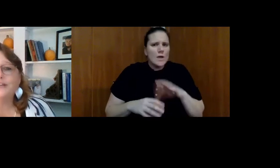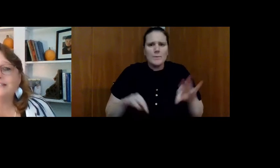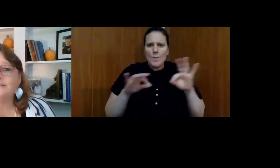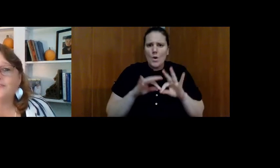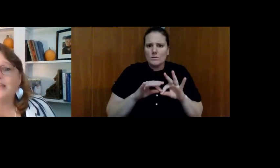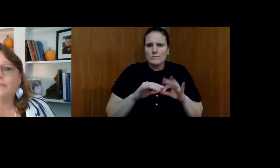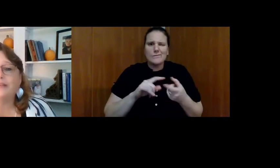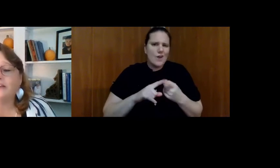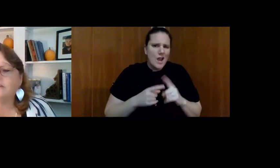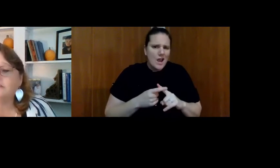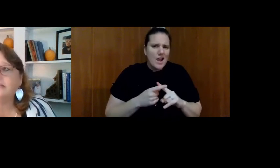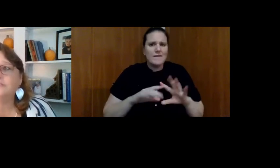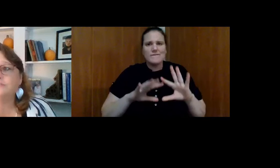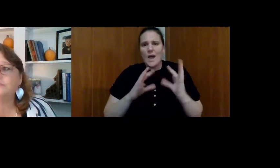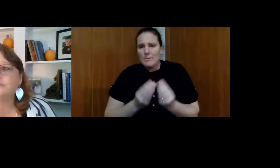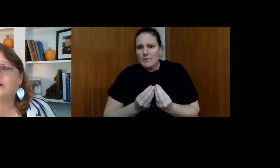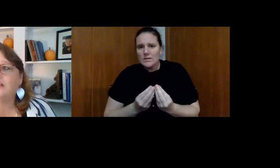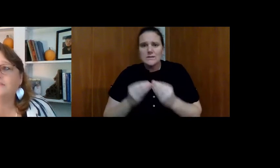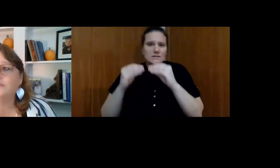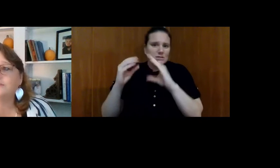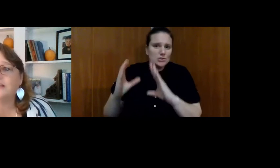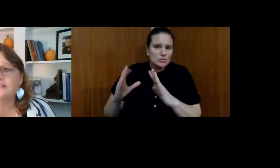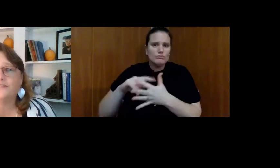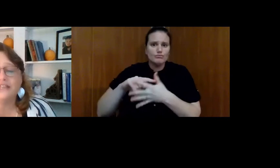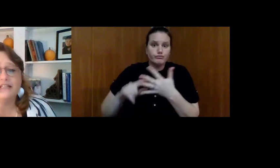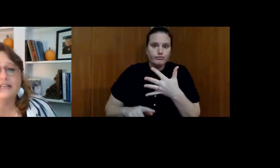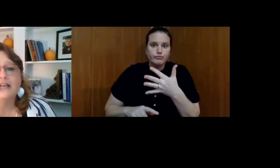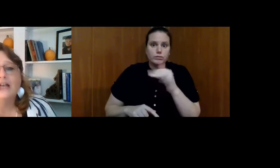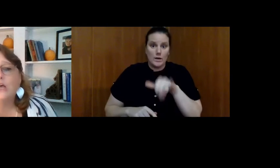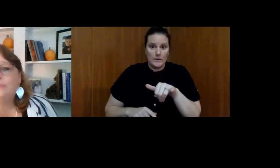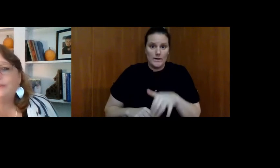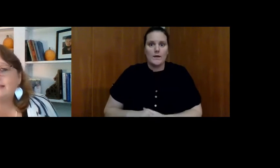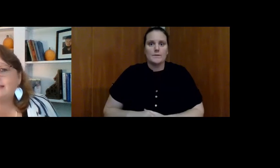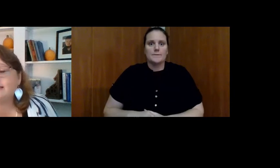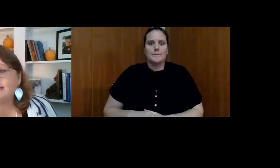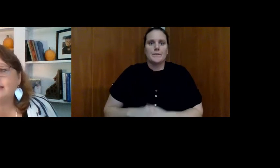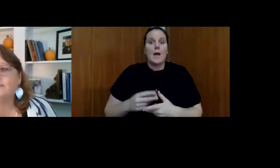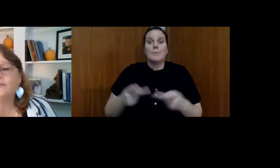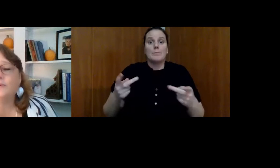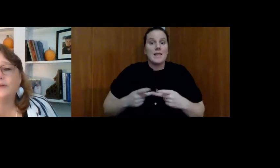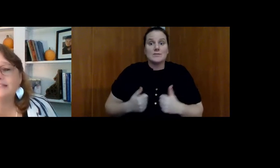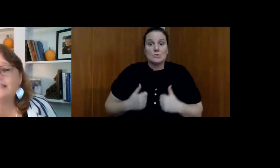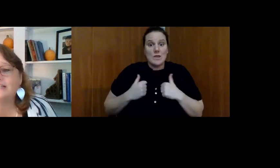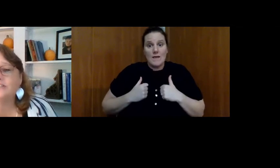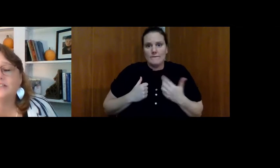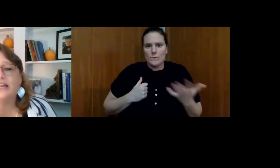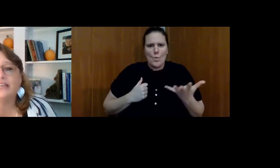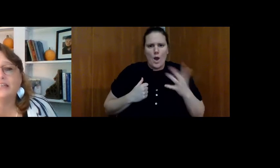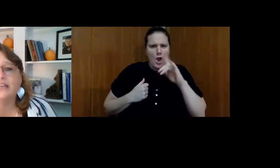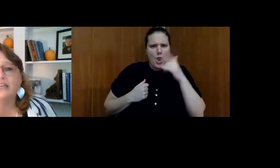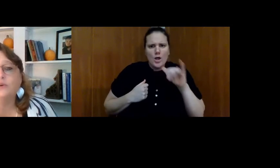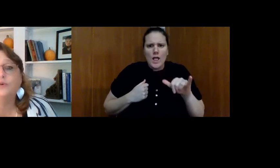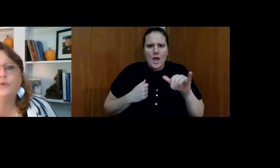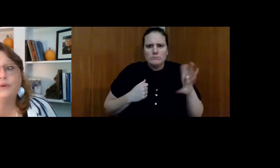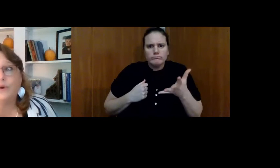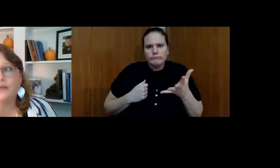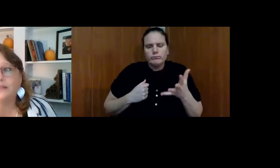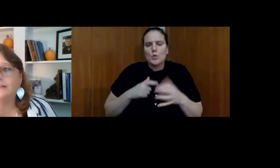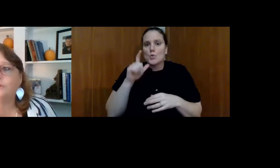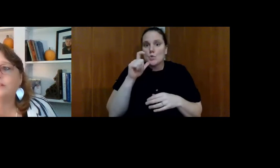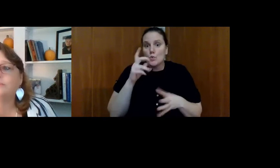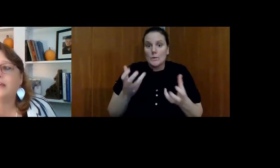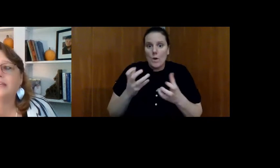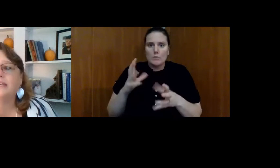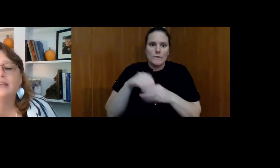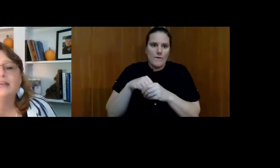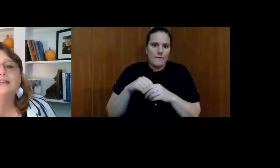our friends and family, our teachers, all of those kinds of things. A place to live. What does that look like, and who do we want